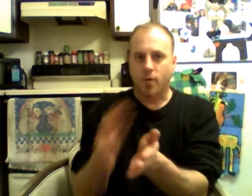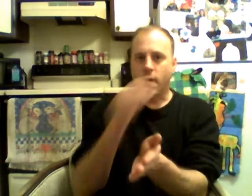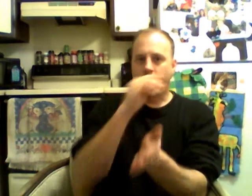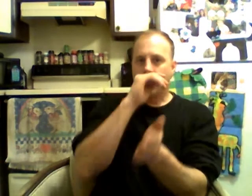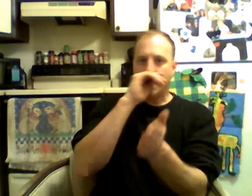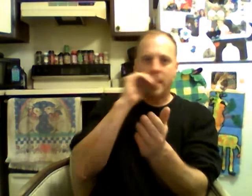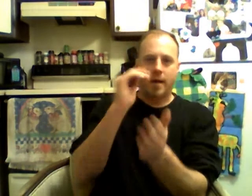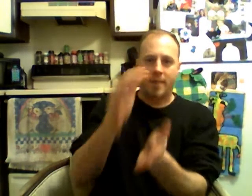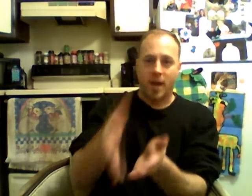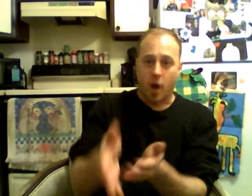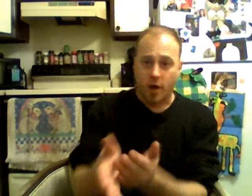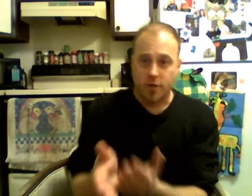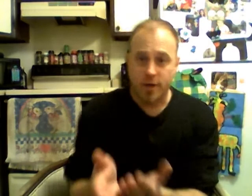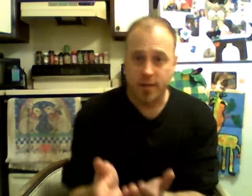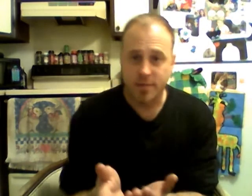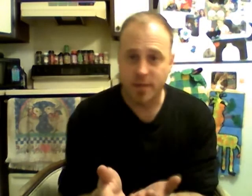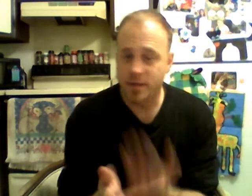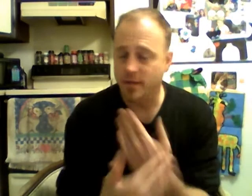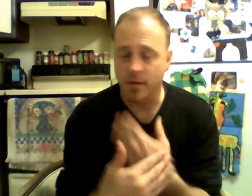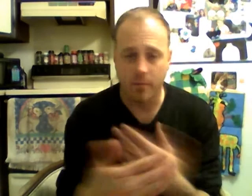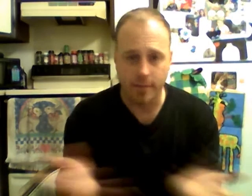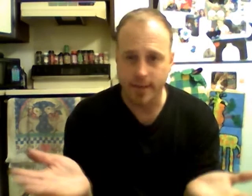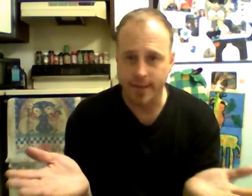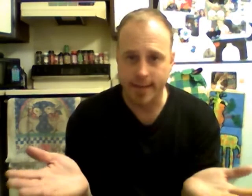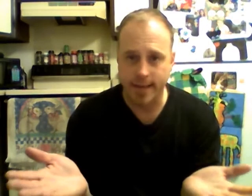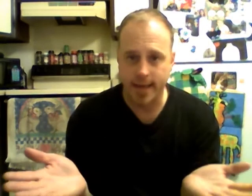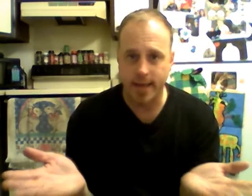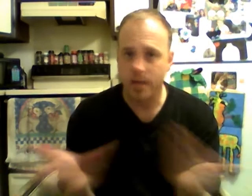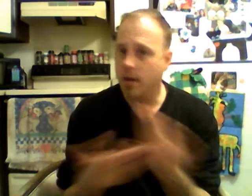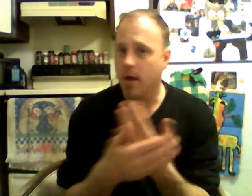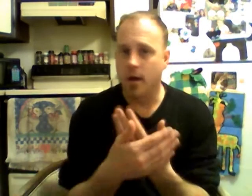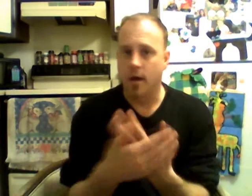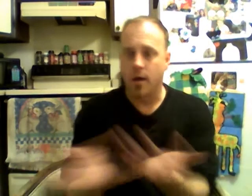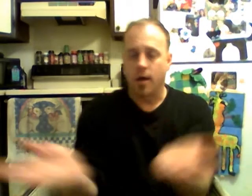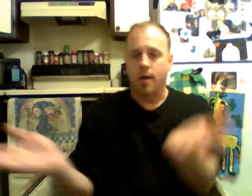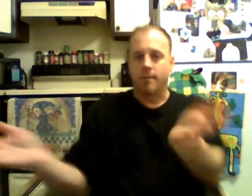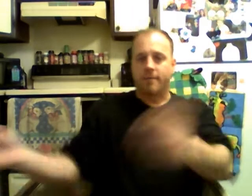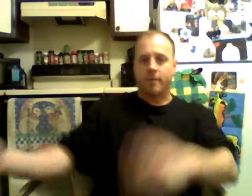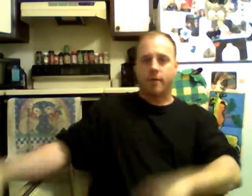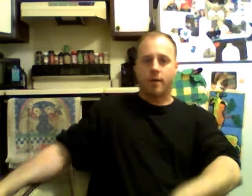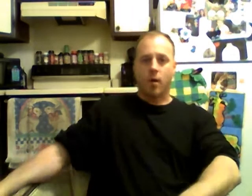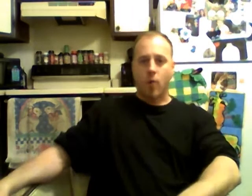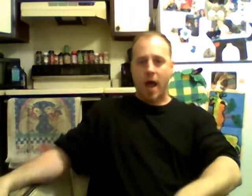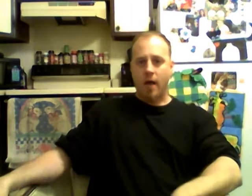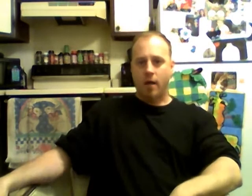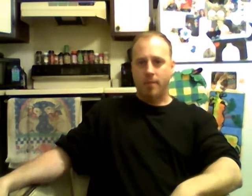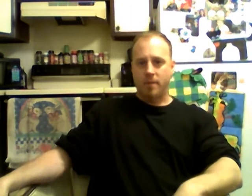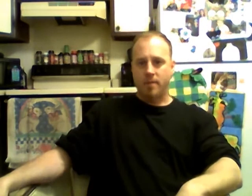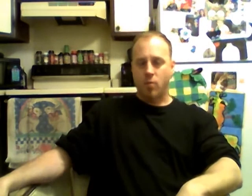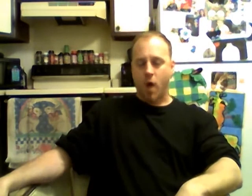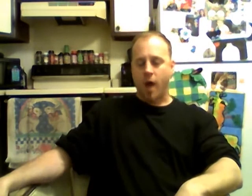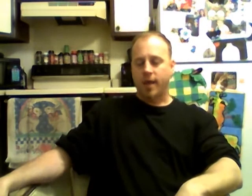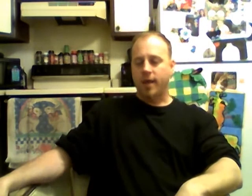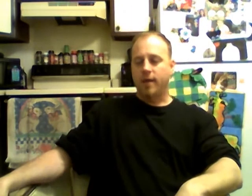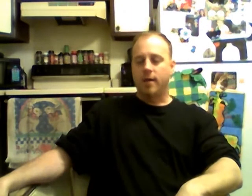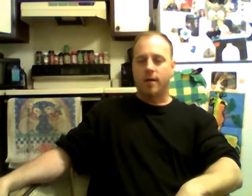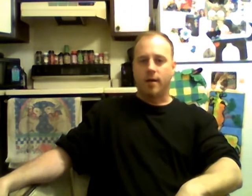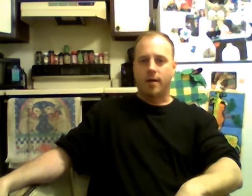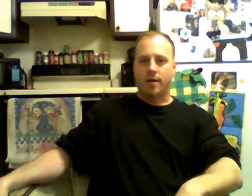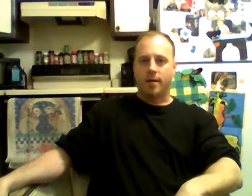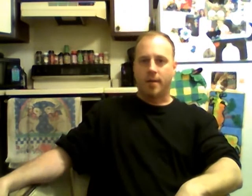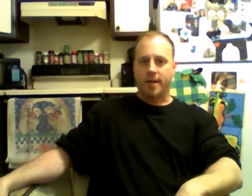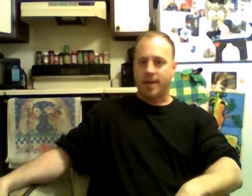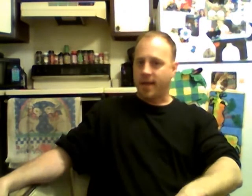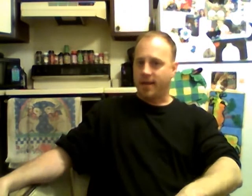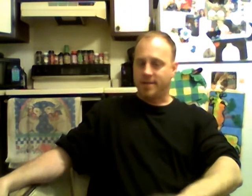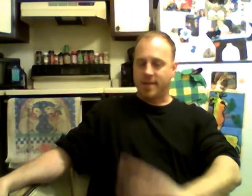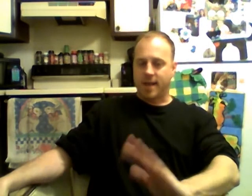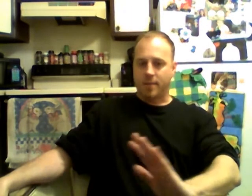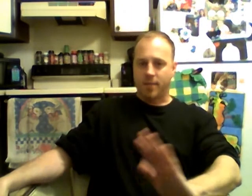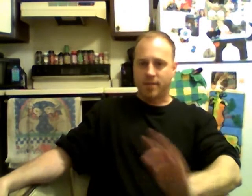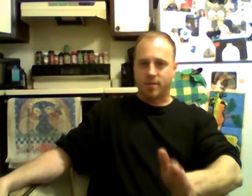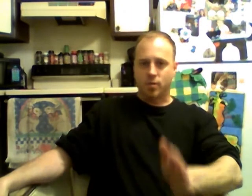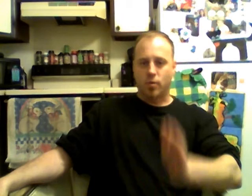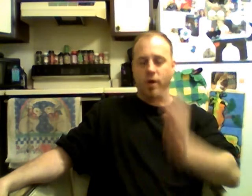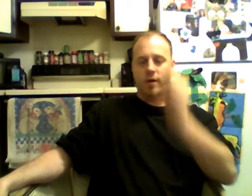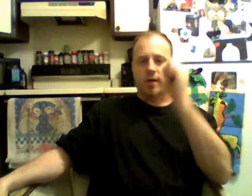forward uh my car's transmission completely dead um for a while i'm going to be walking uh i i can take a bus to work